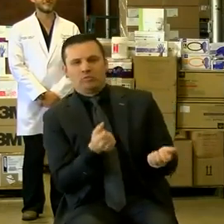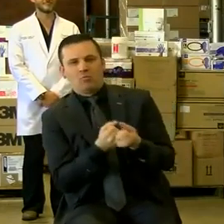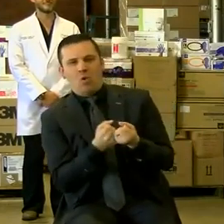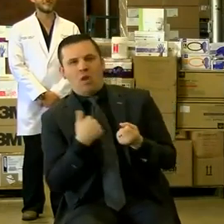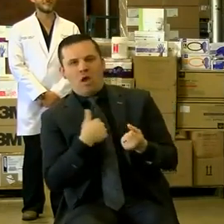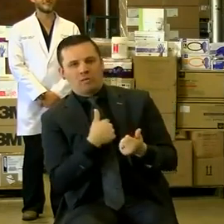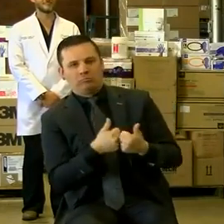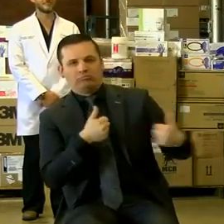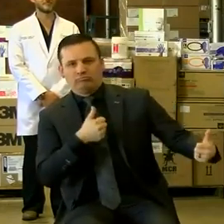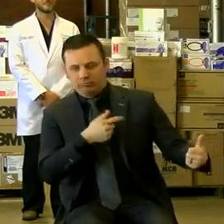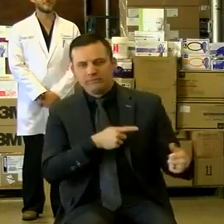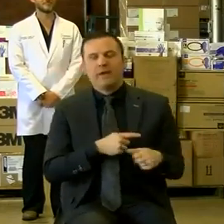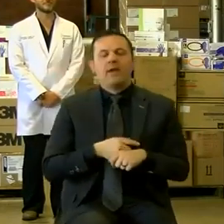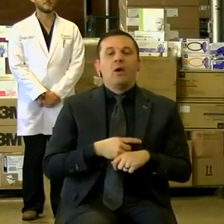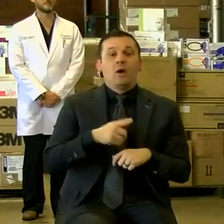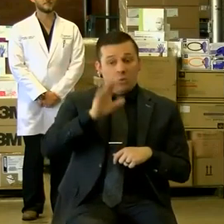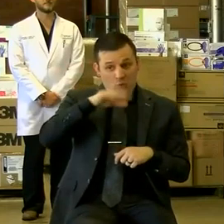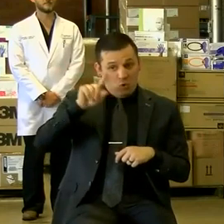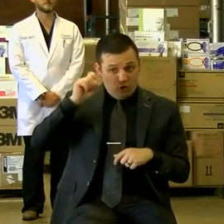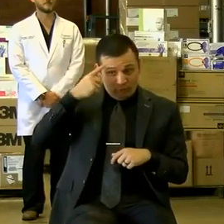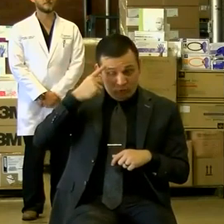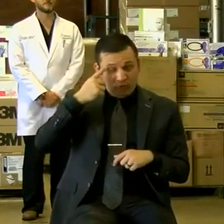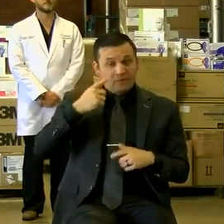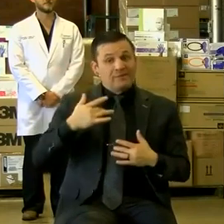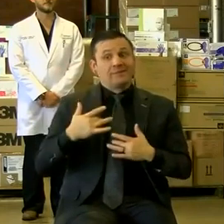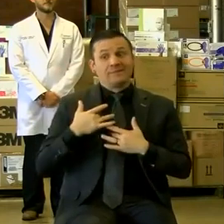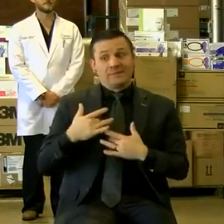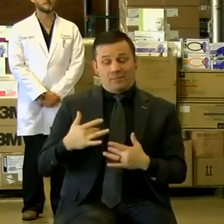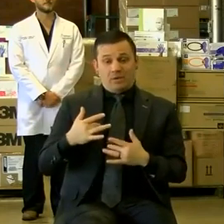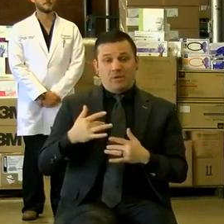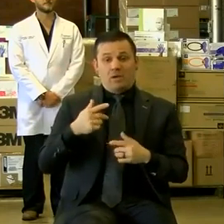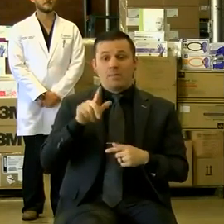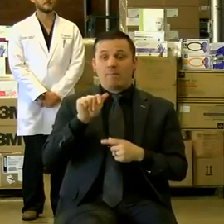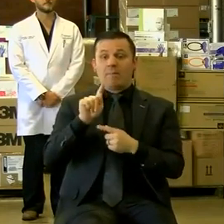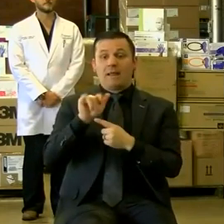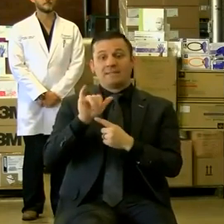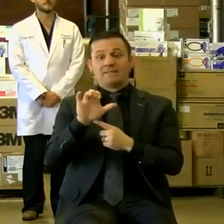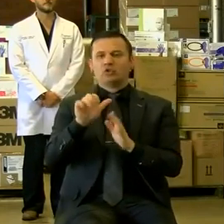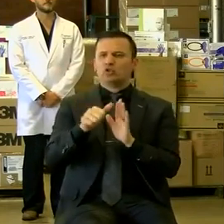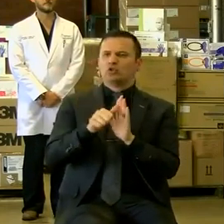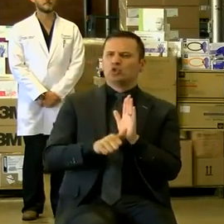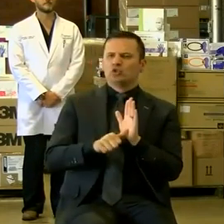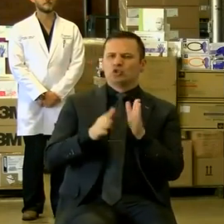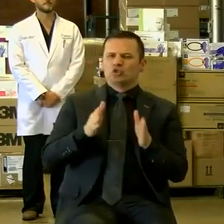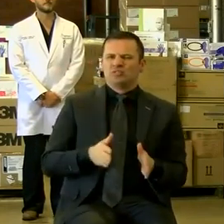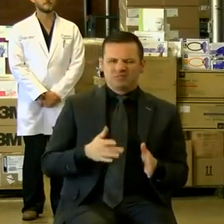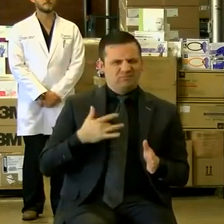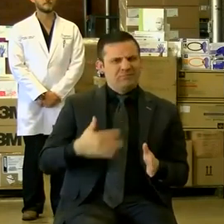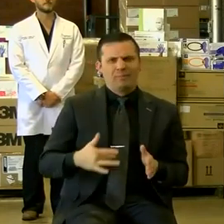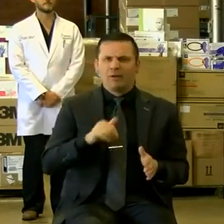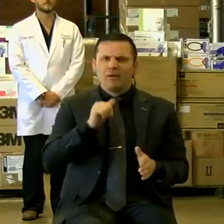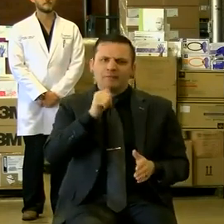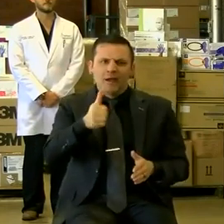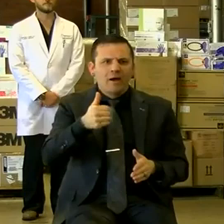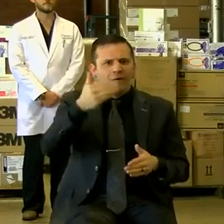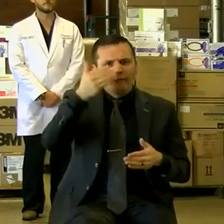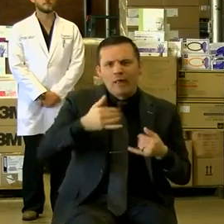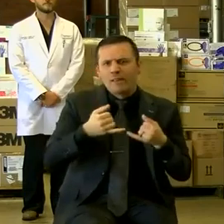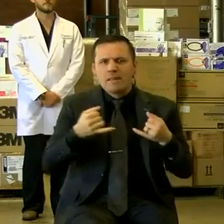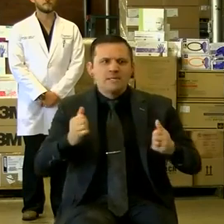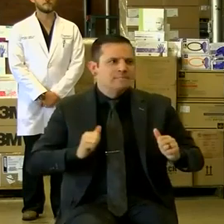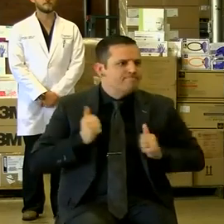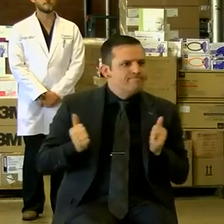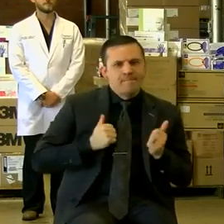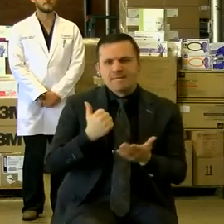You know, Governor, typically, plastic surgeons are not in the front lines of treating people with COVID-19.